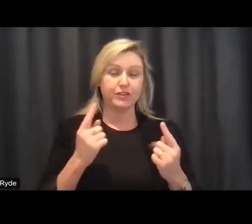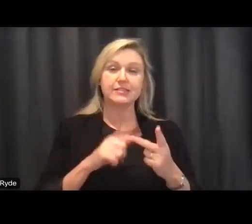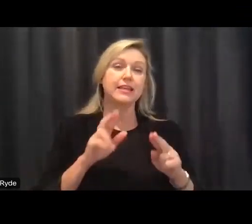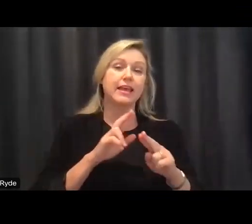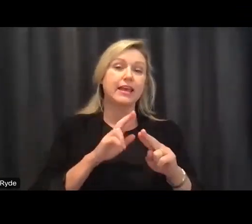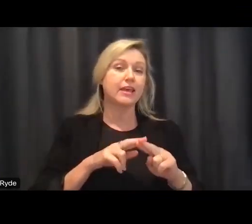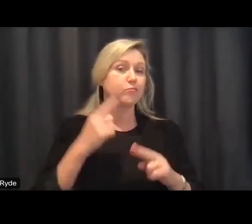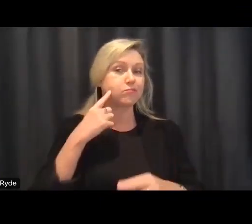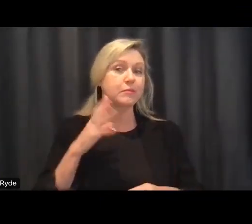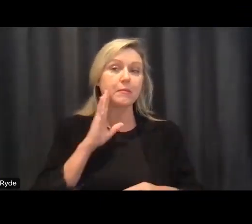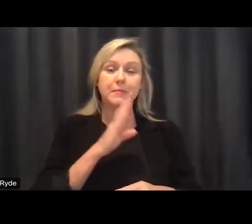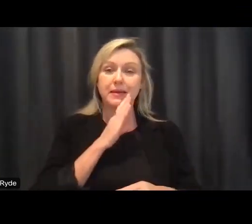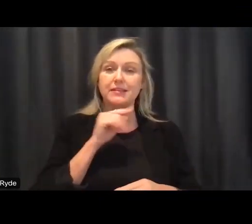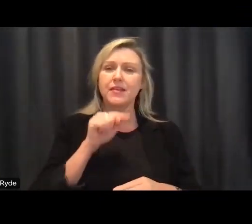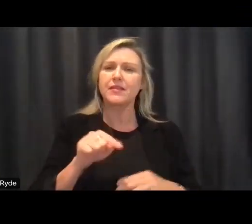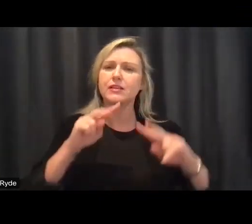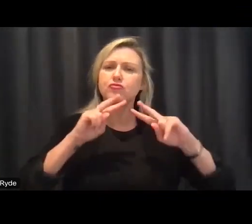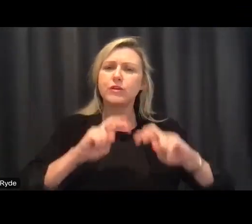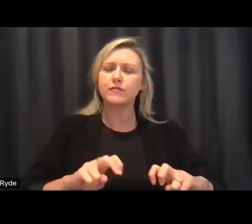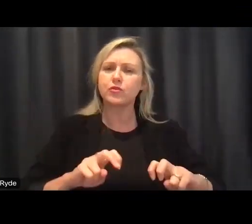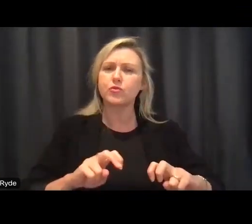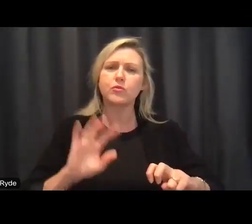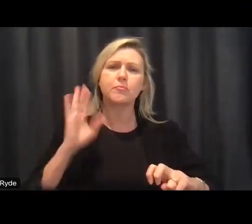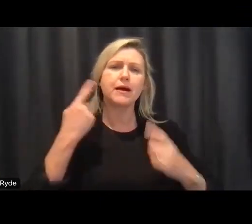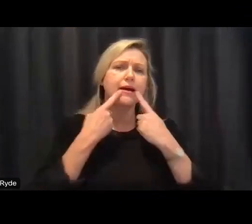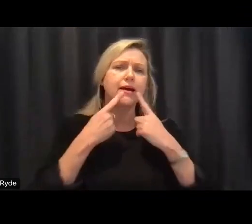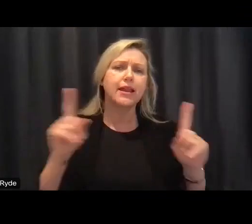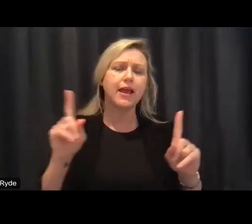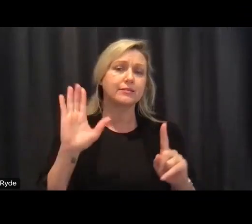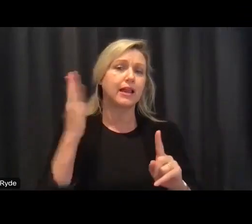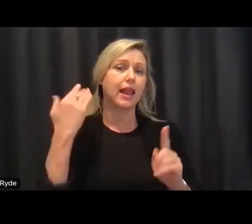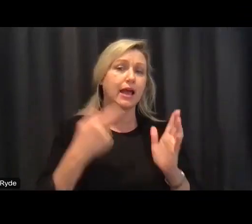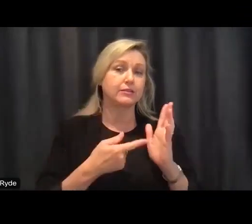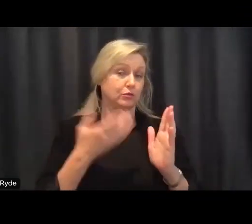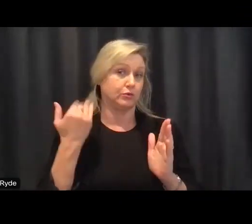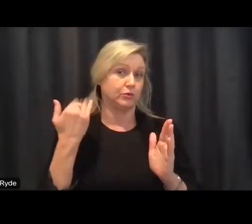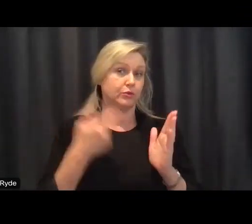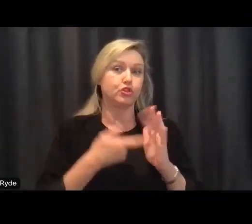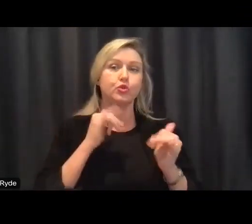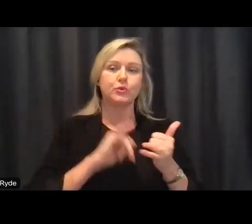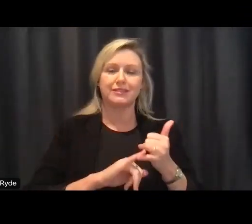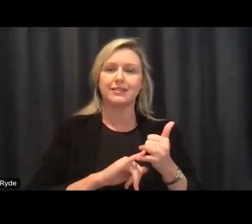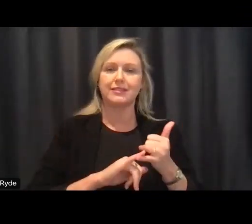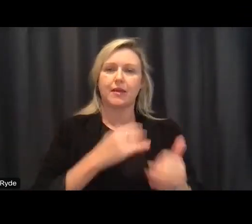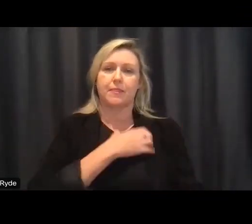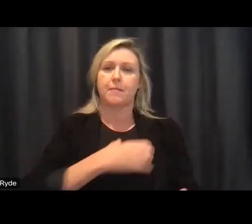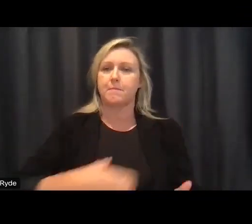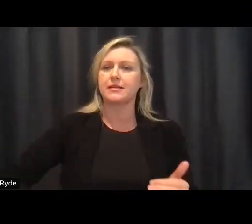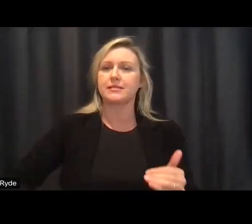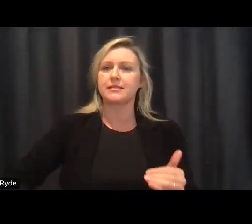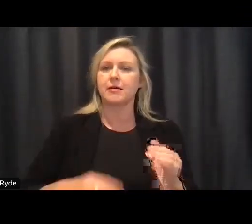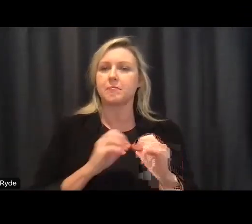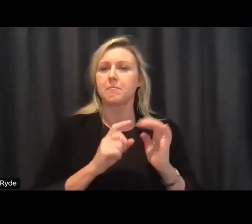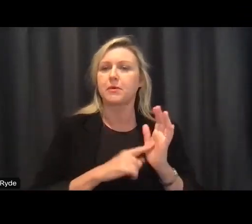um this review was announced by the minister on Tuesday this week um and um